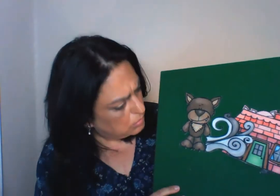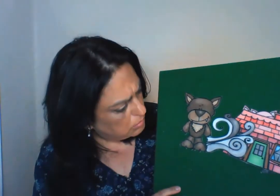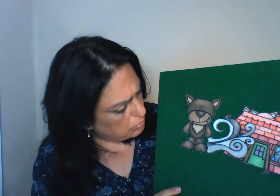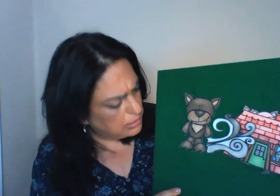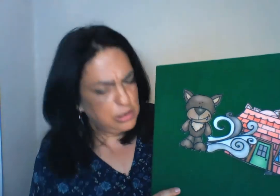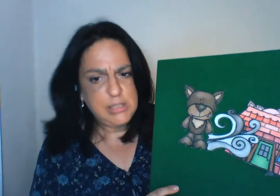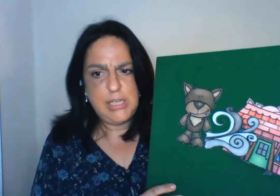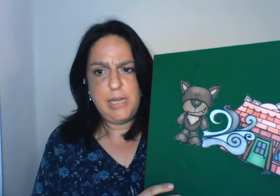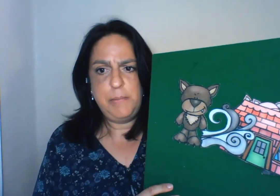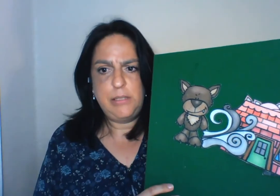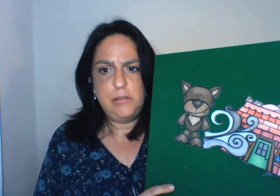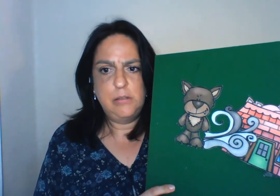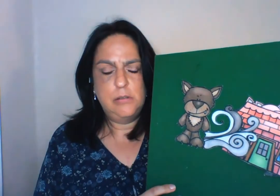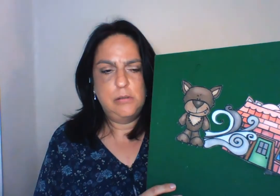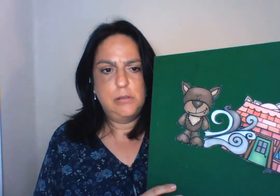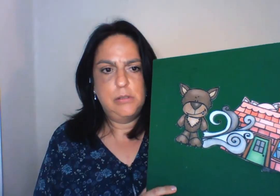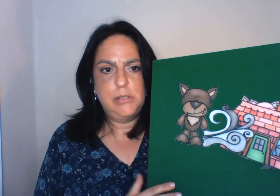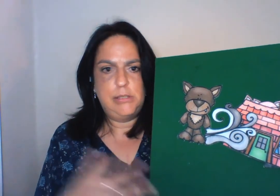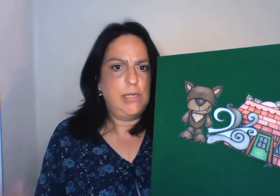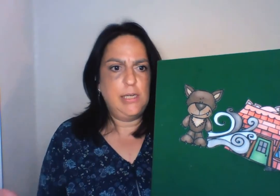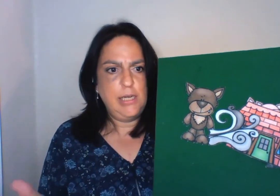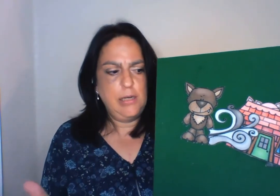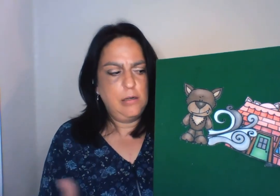Well, nothing happened. He tried again.